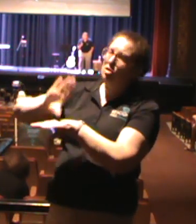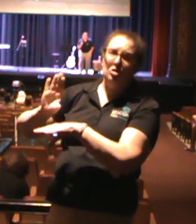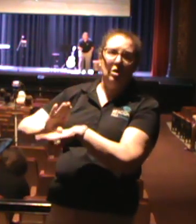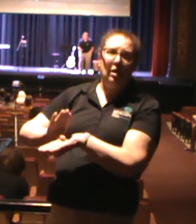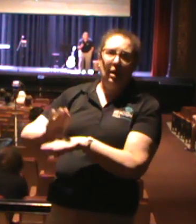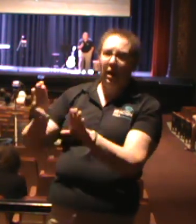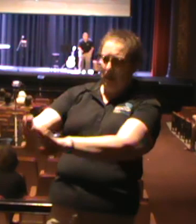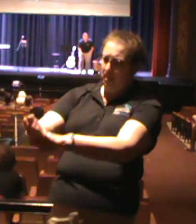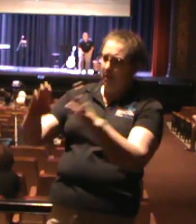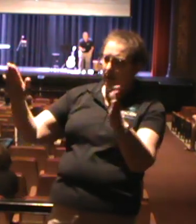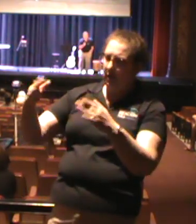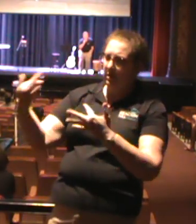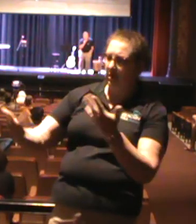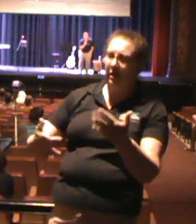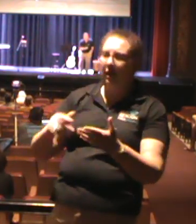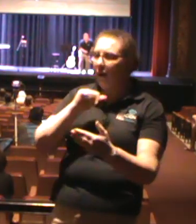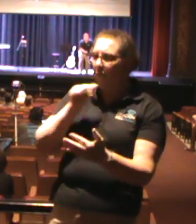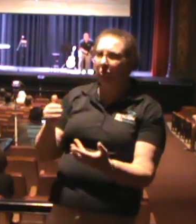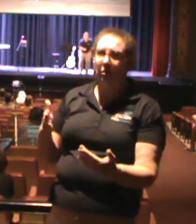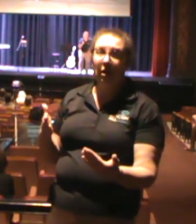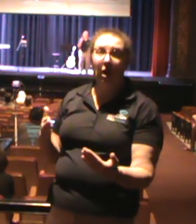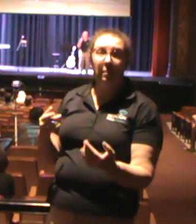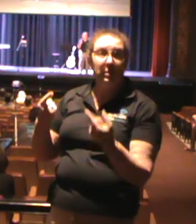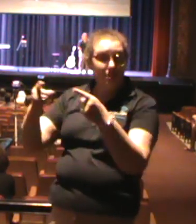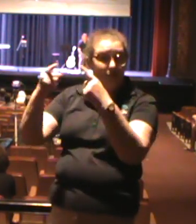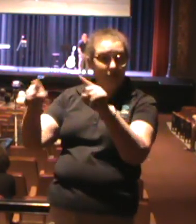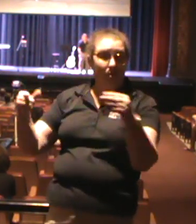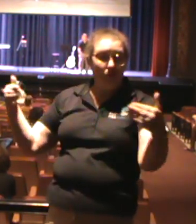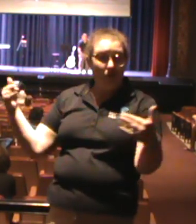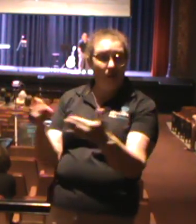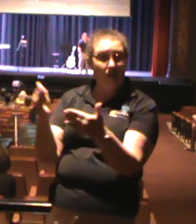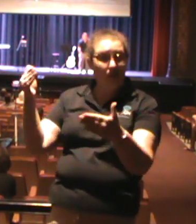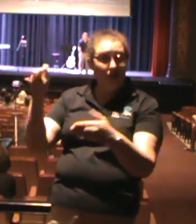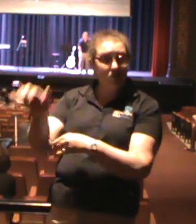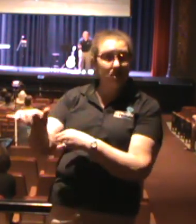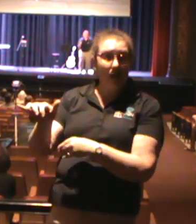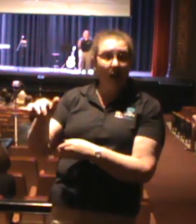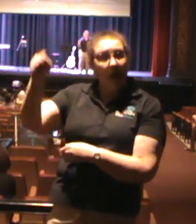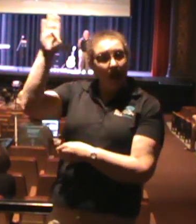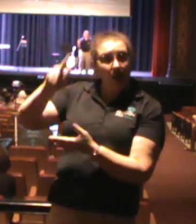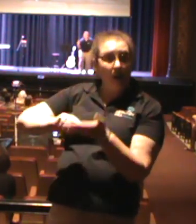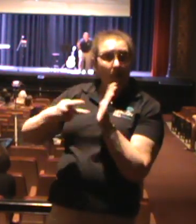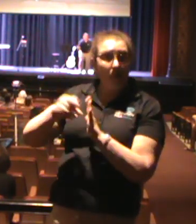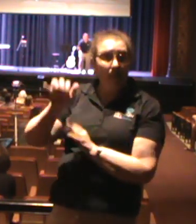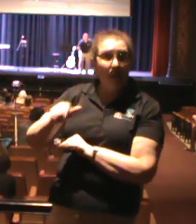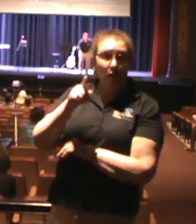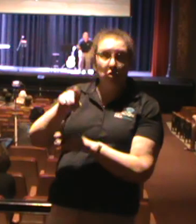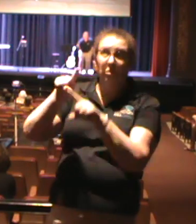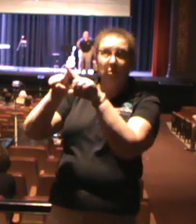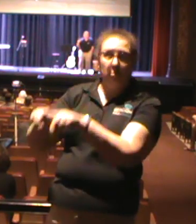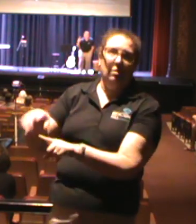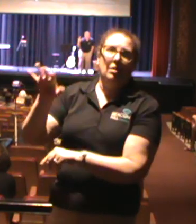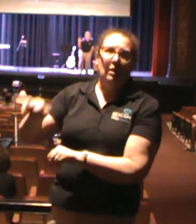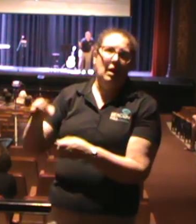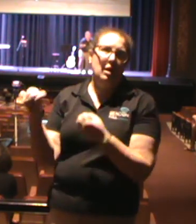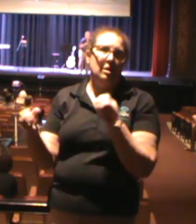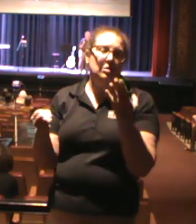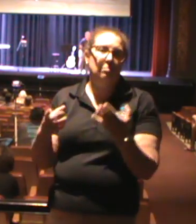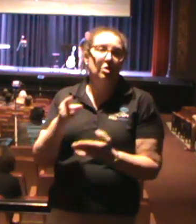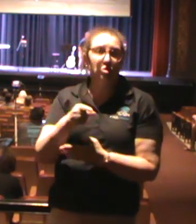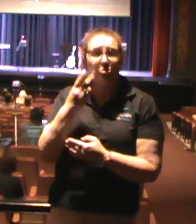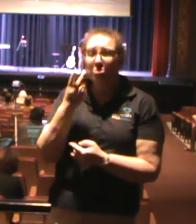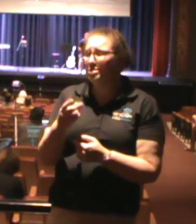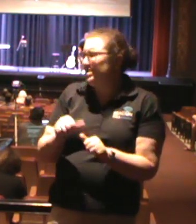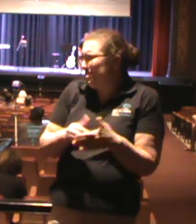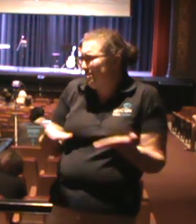not prevail against it. He meant it, and you can count on it, church. So as much as we see all this stuff